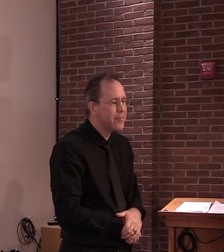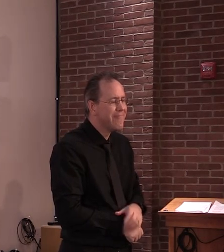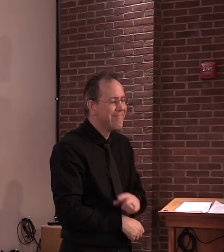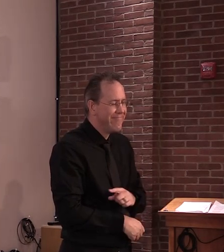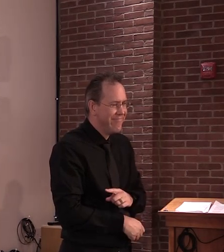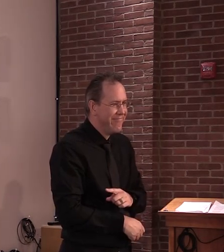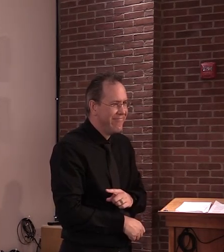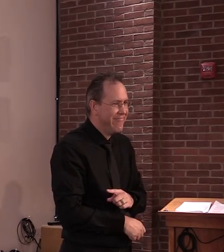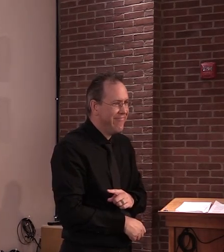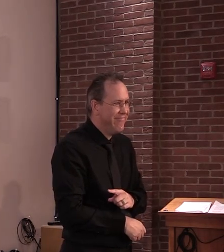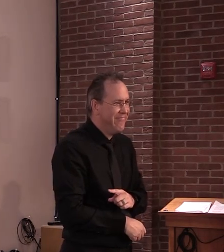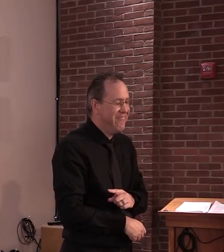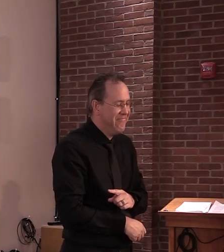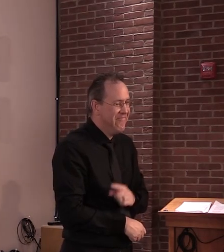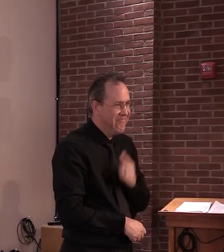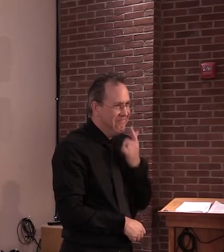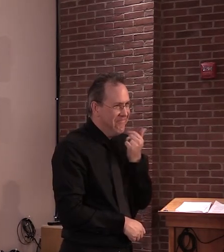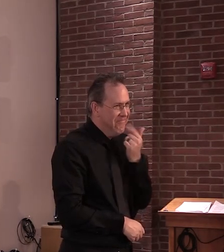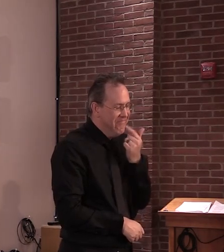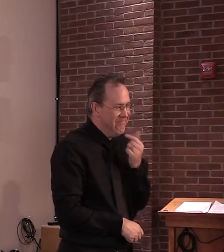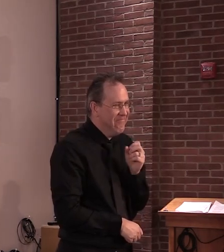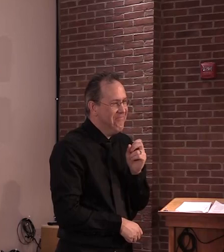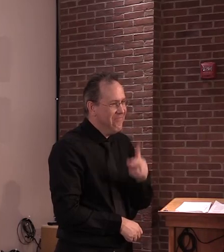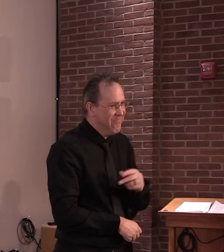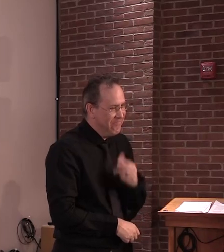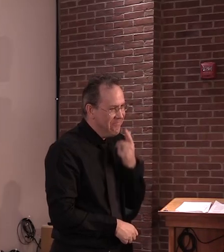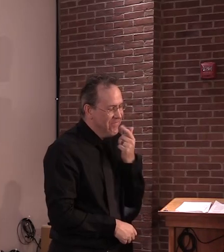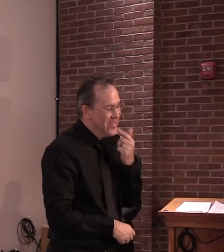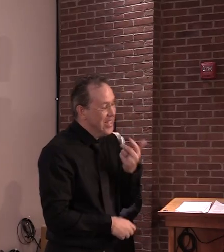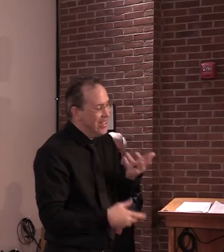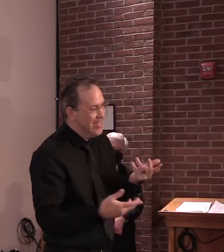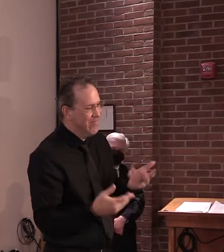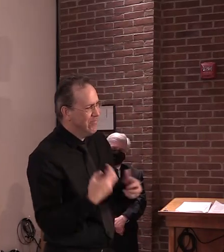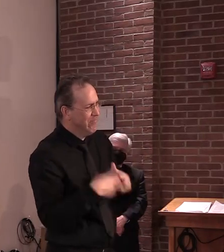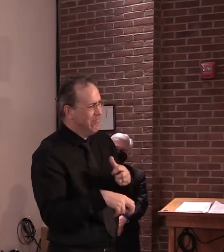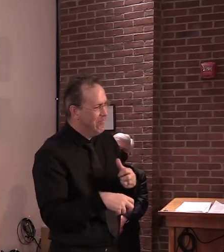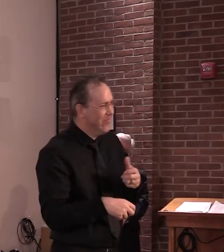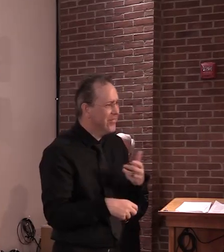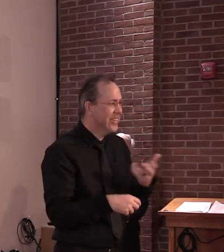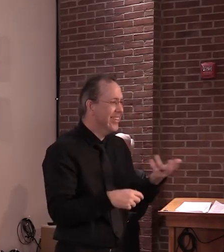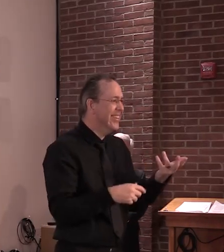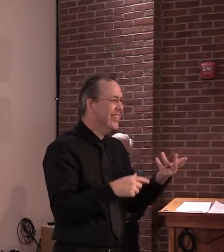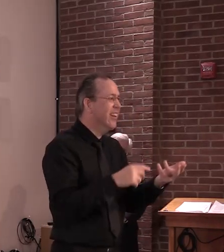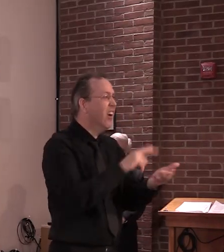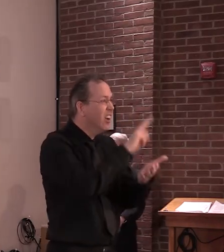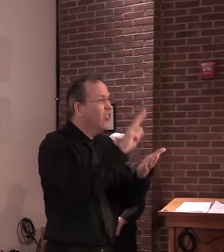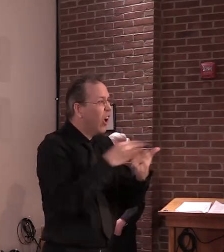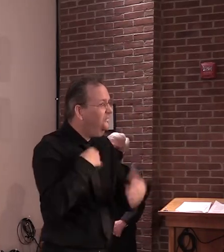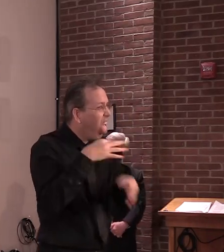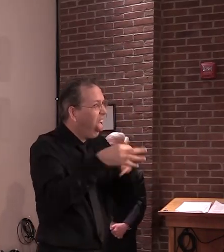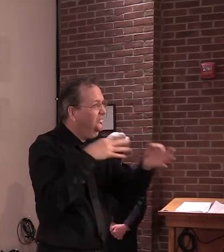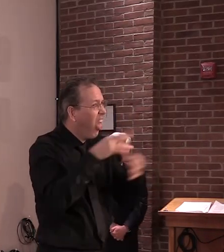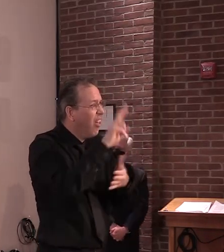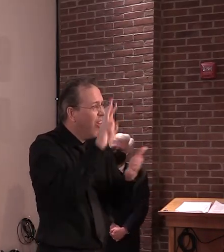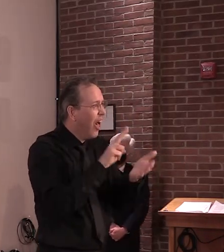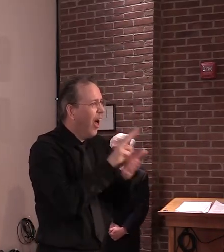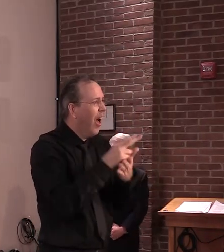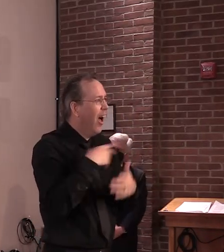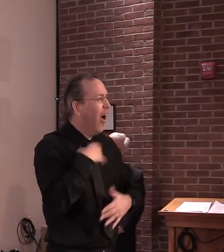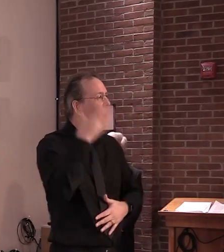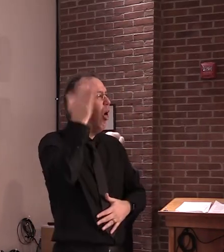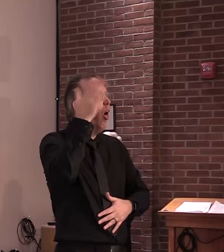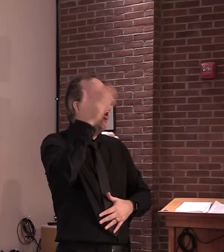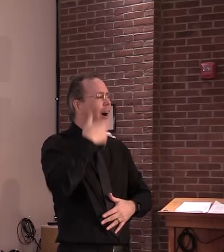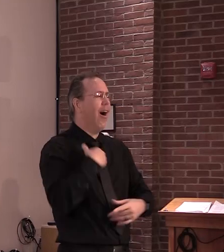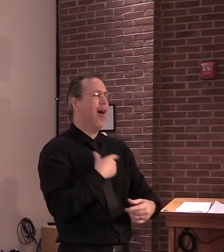Wow. Do you have a few hours? I will. I've got all the time in the world. Oh, thank you.